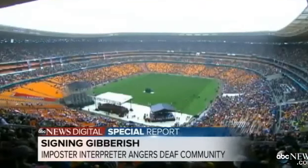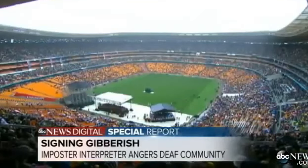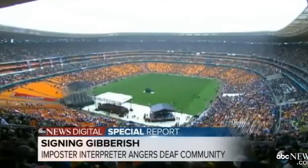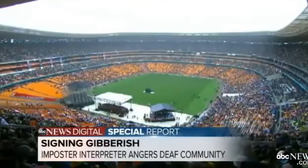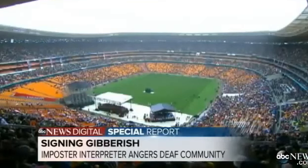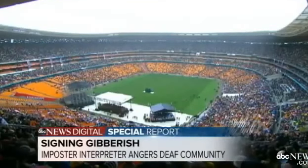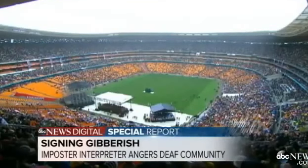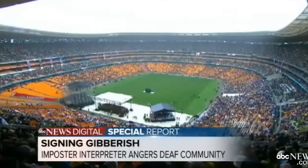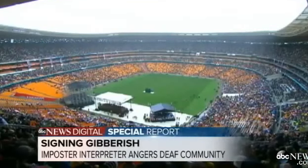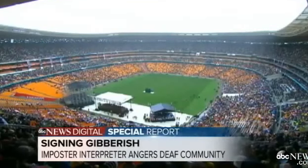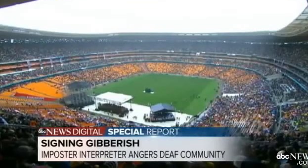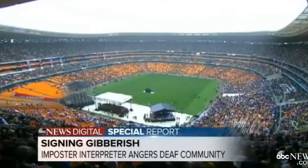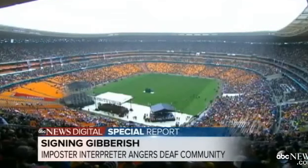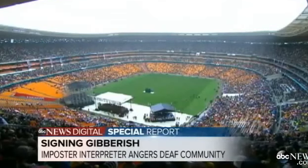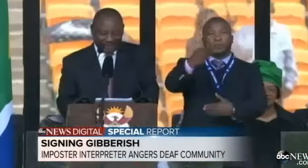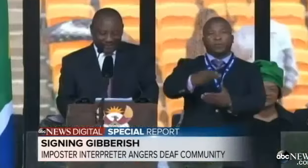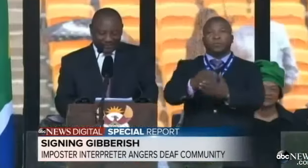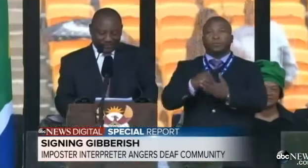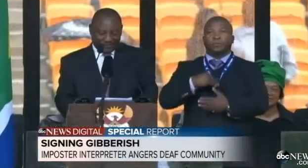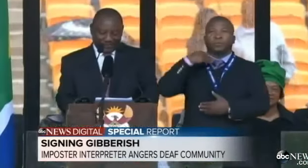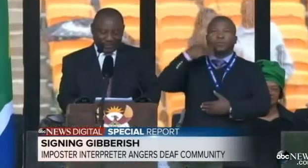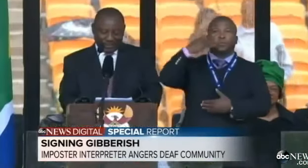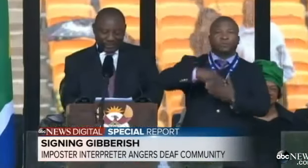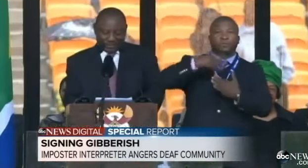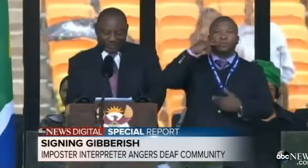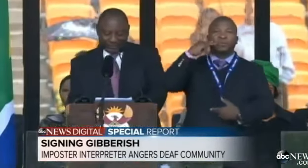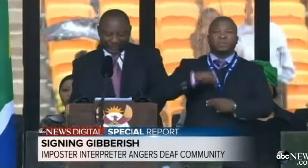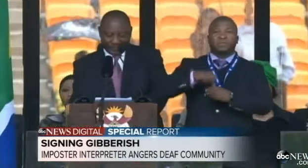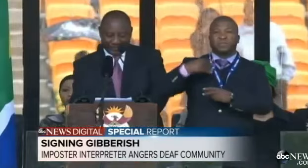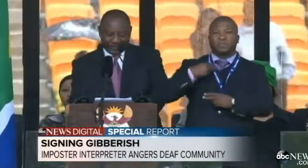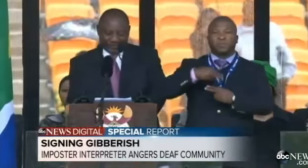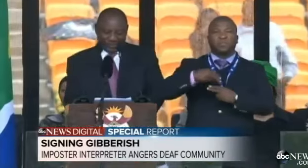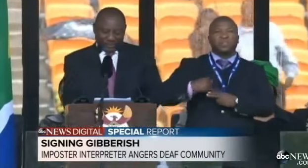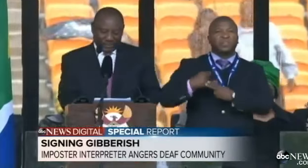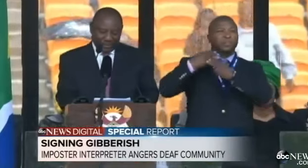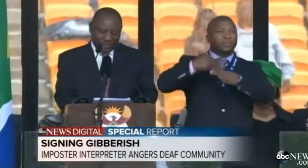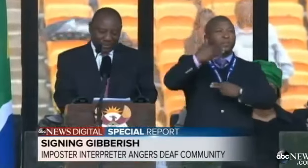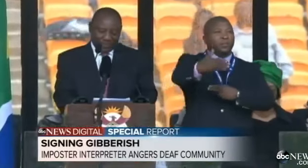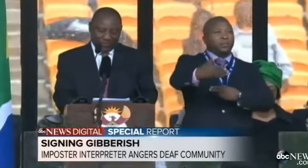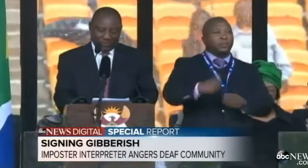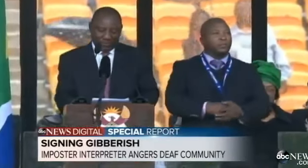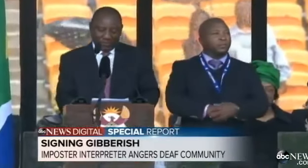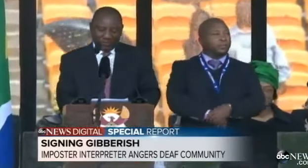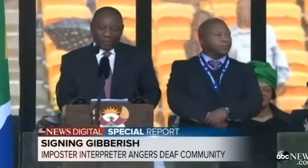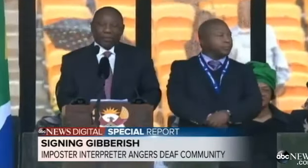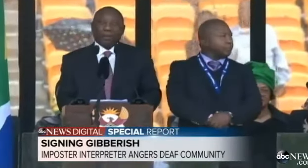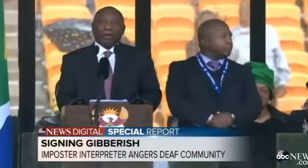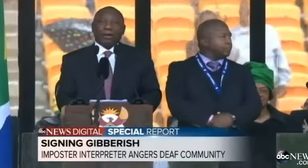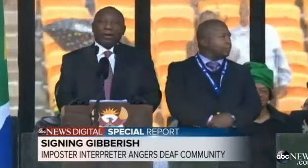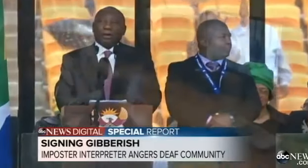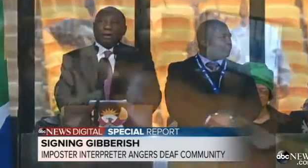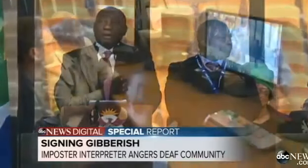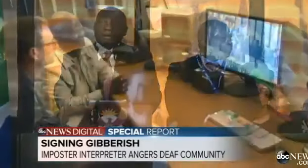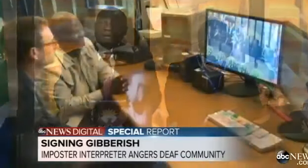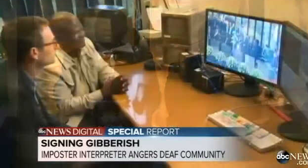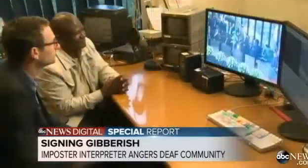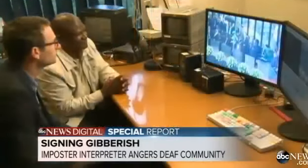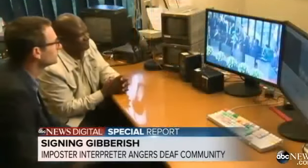hours. But deaf people started complaining over the internet that they were missing out. The chair of the Deaf Society